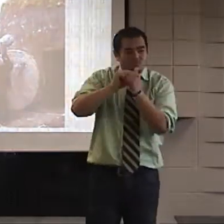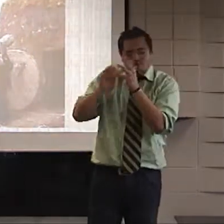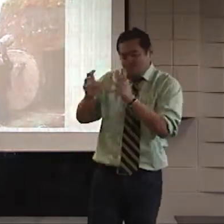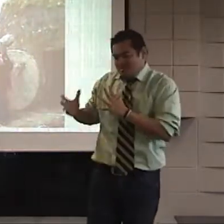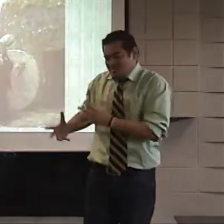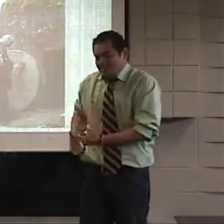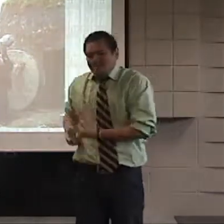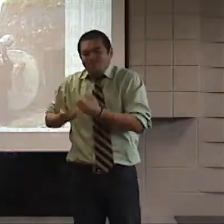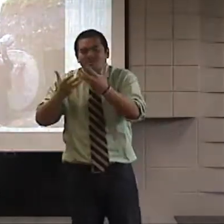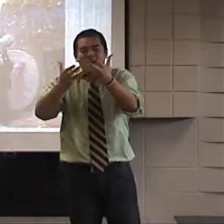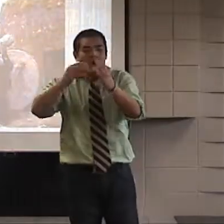who had passed.